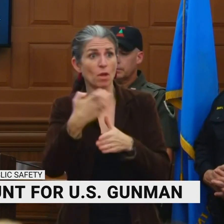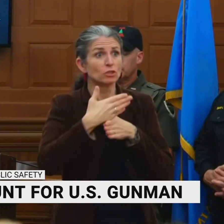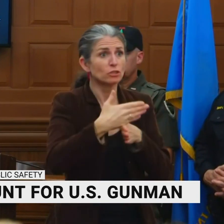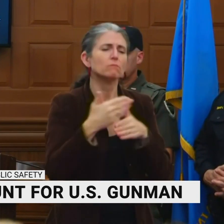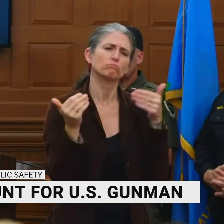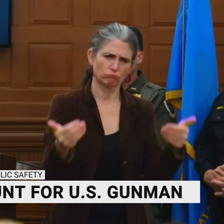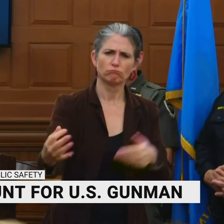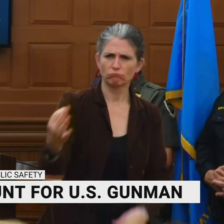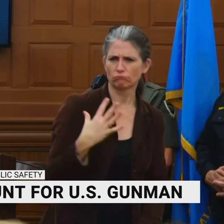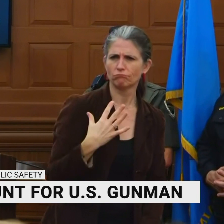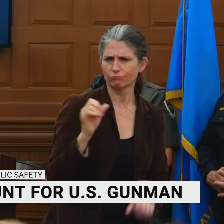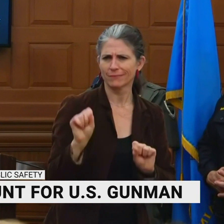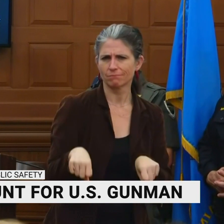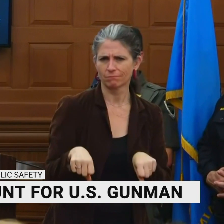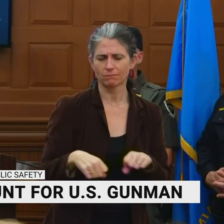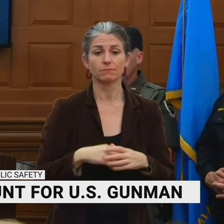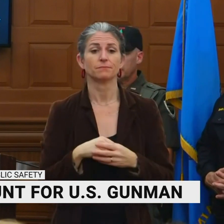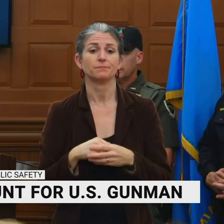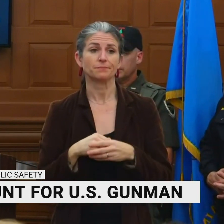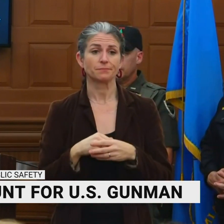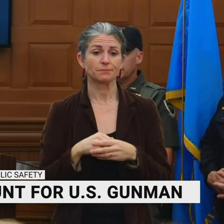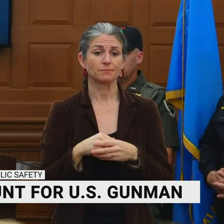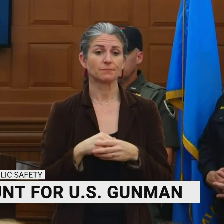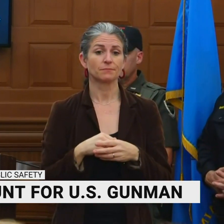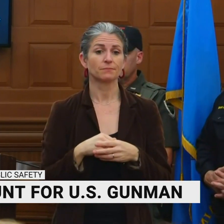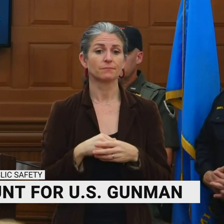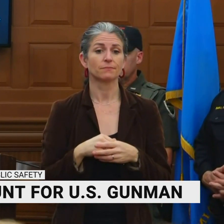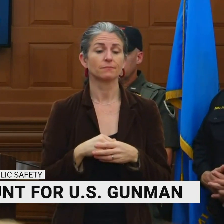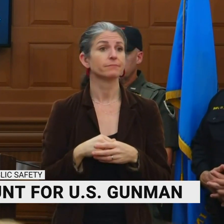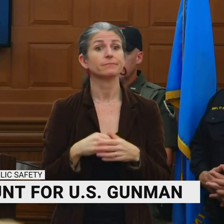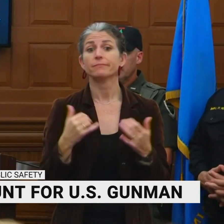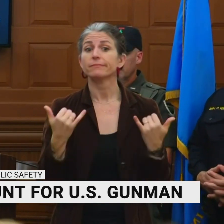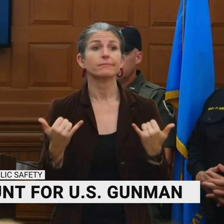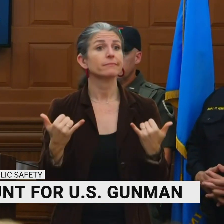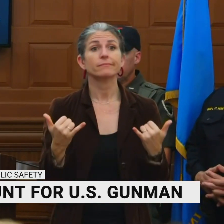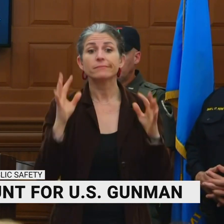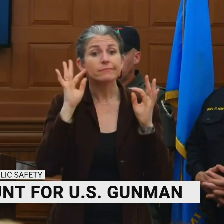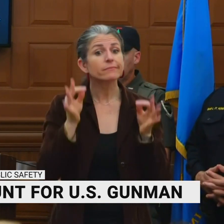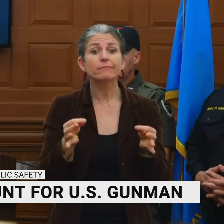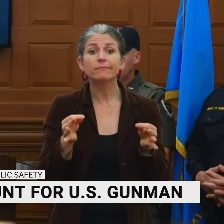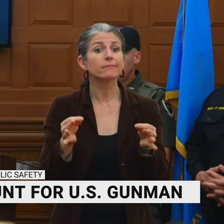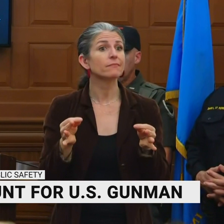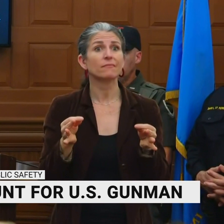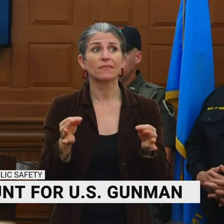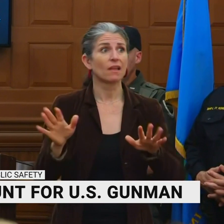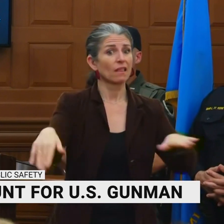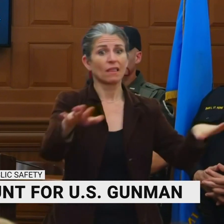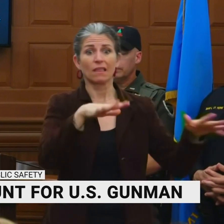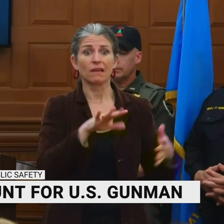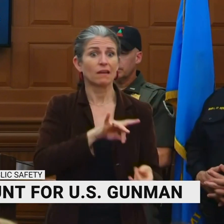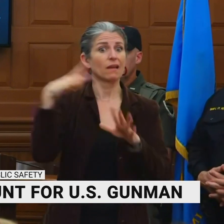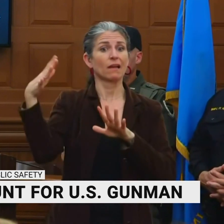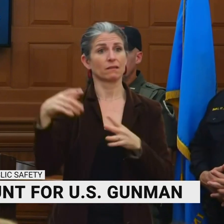So, we had mentioned why we made that decision initially, because of the crisis and the situation that we had. Those four towns in